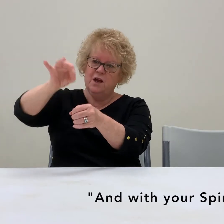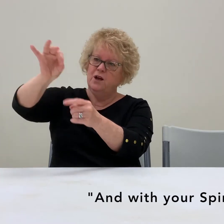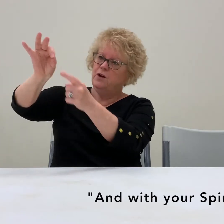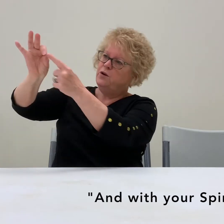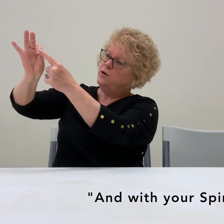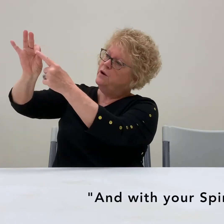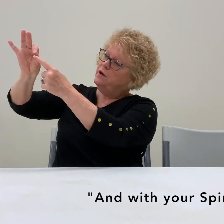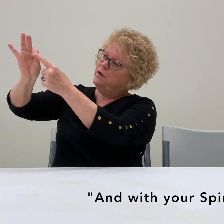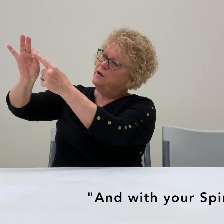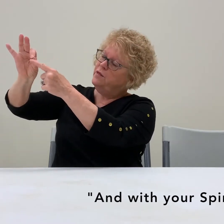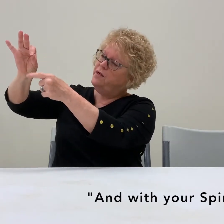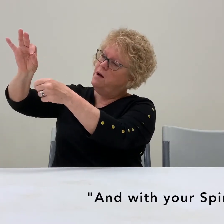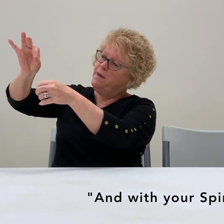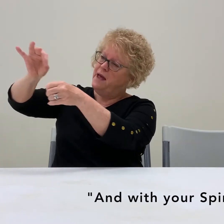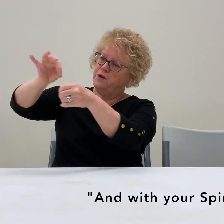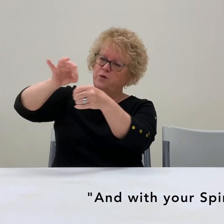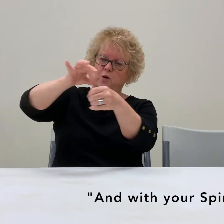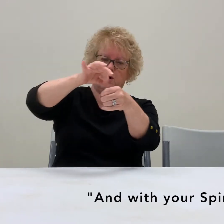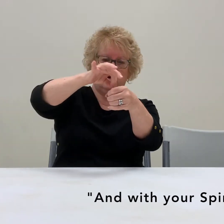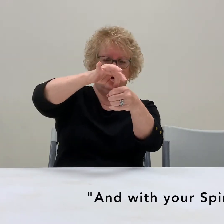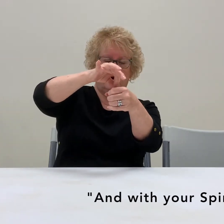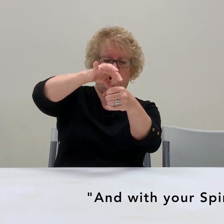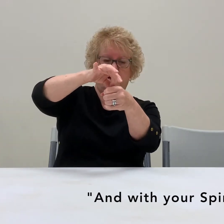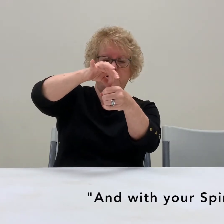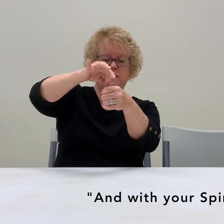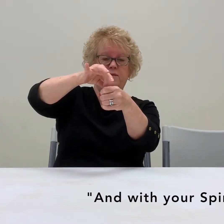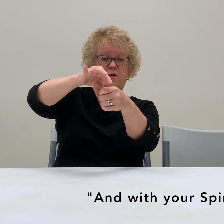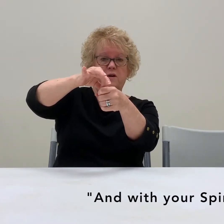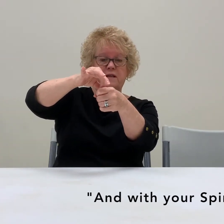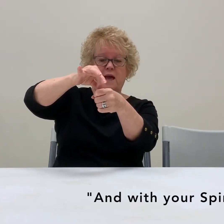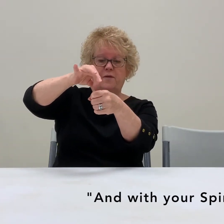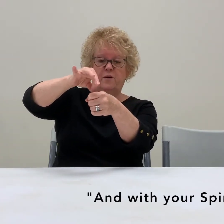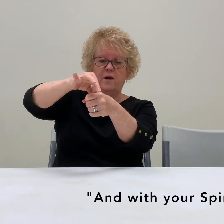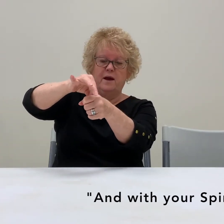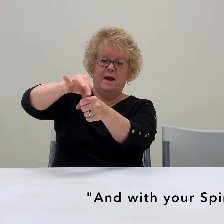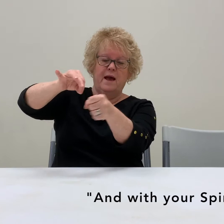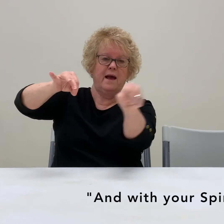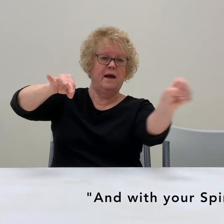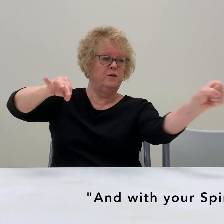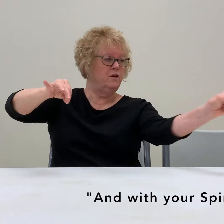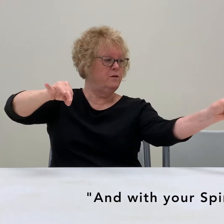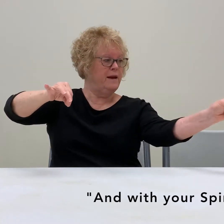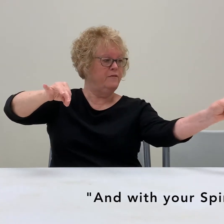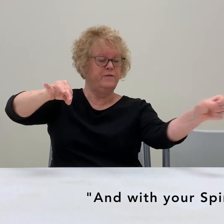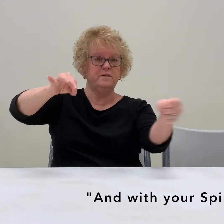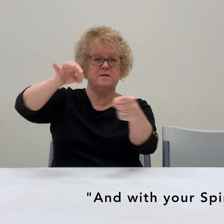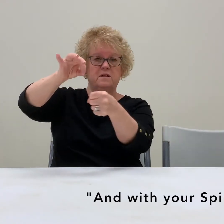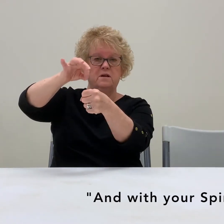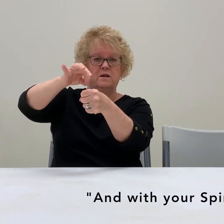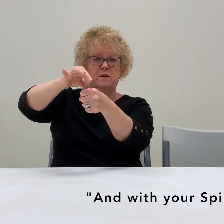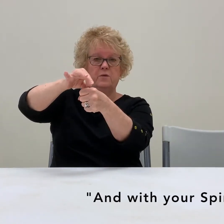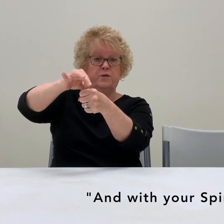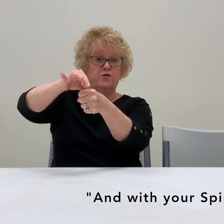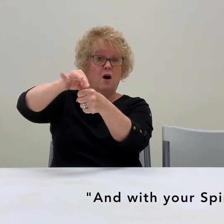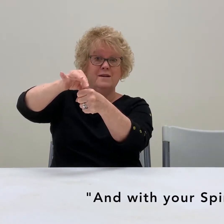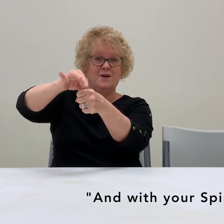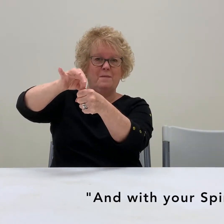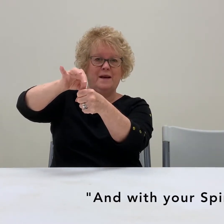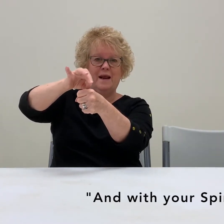Your thumb and your index finger are together, and you make a fist with your non-dominant